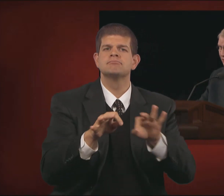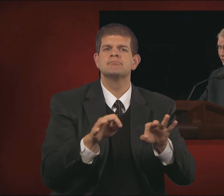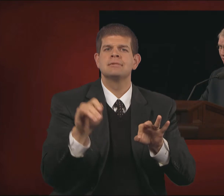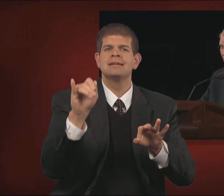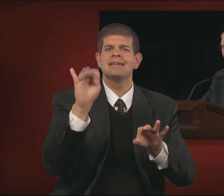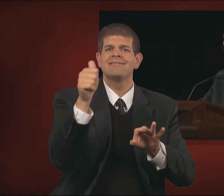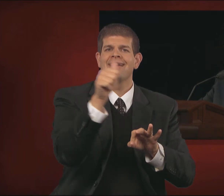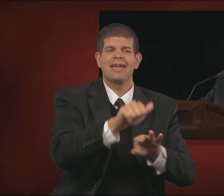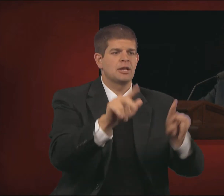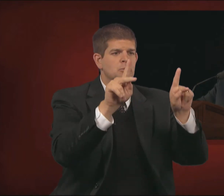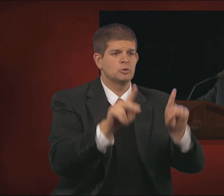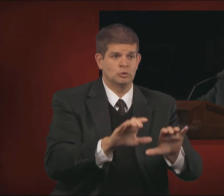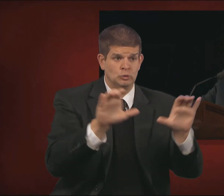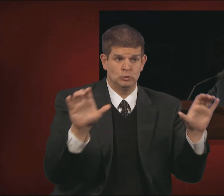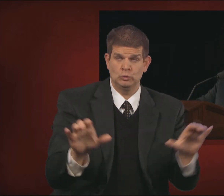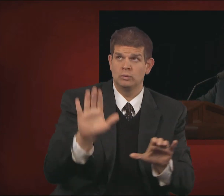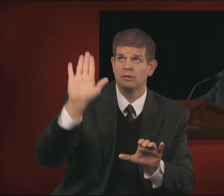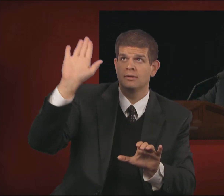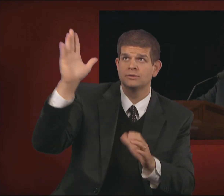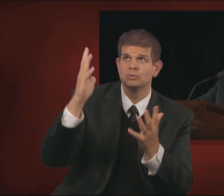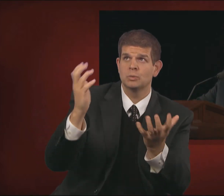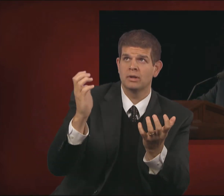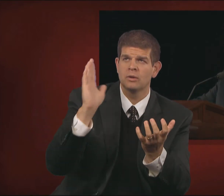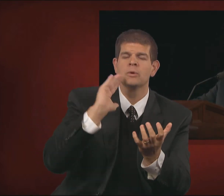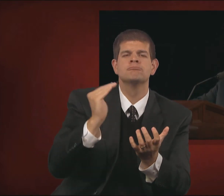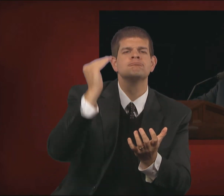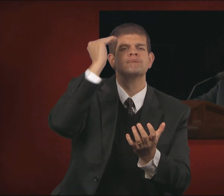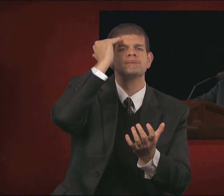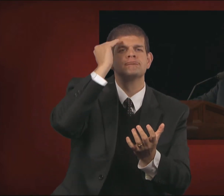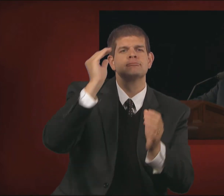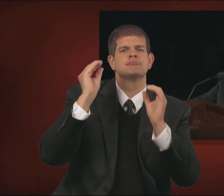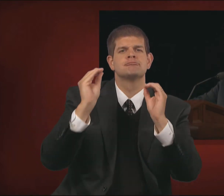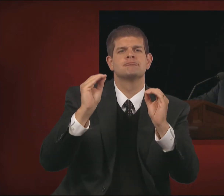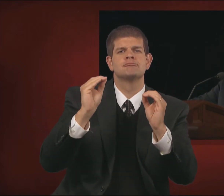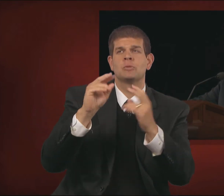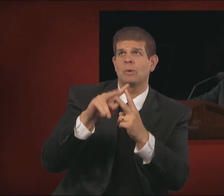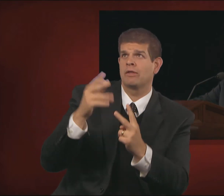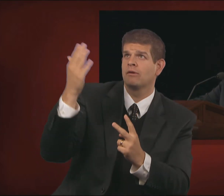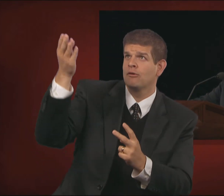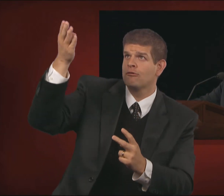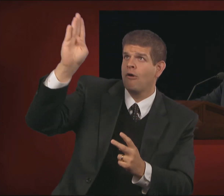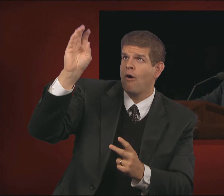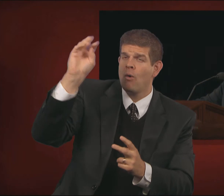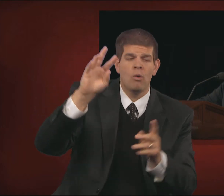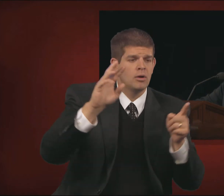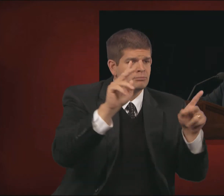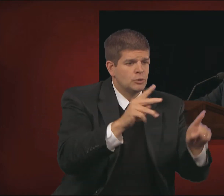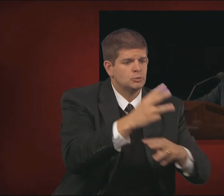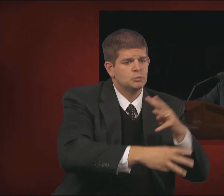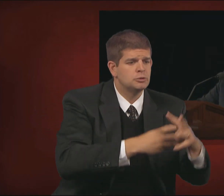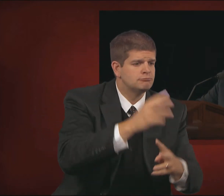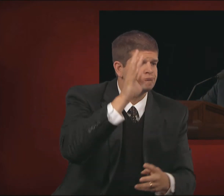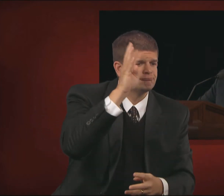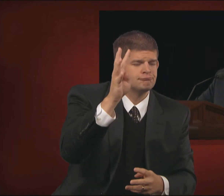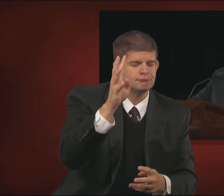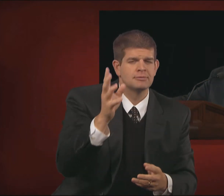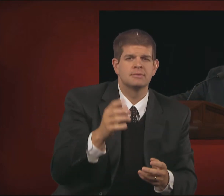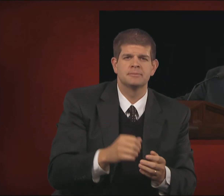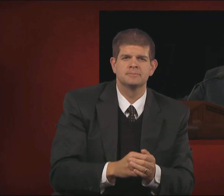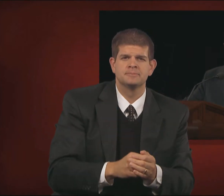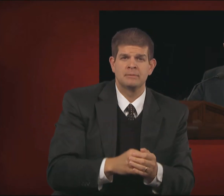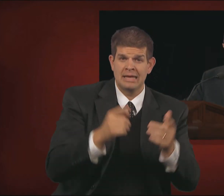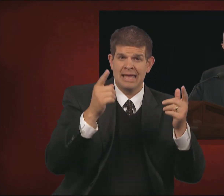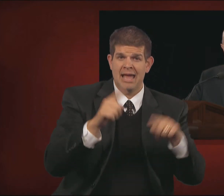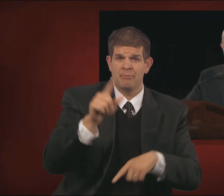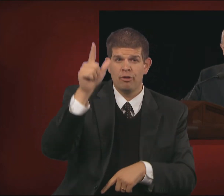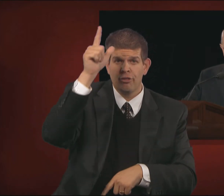will, he shall know of the doctrine, whether it be of God or whether I speak of myself. When logic,